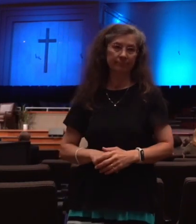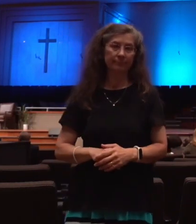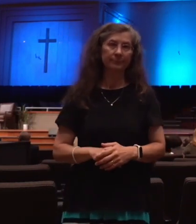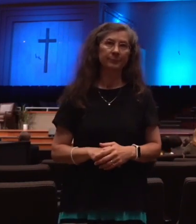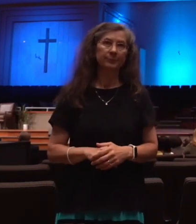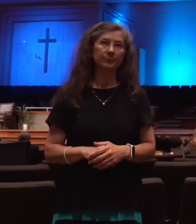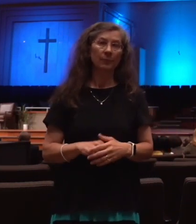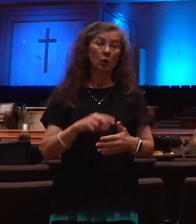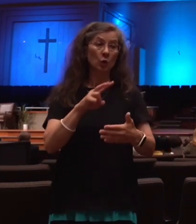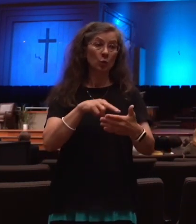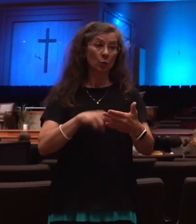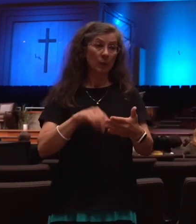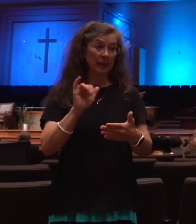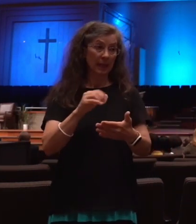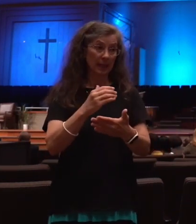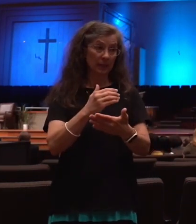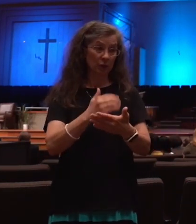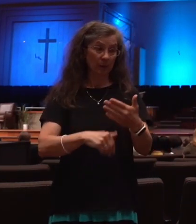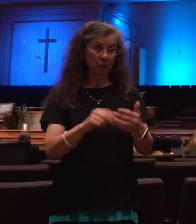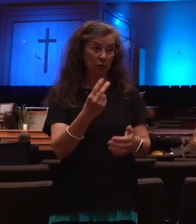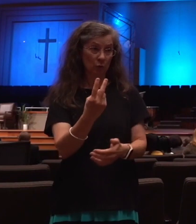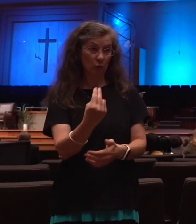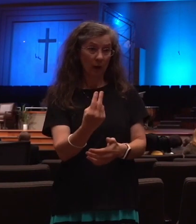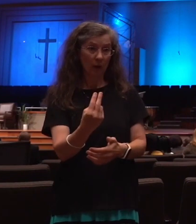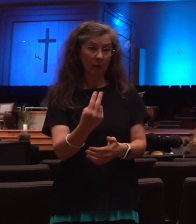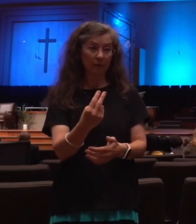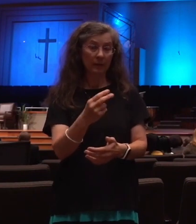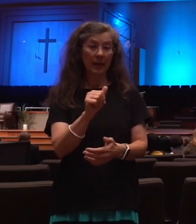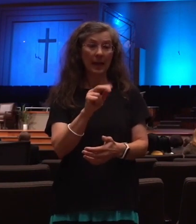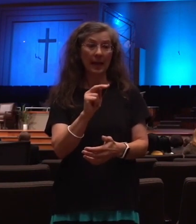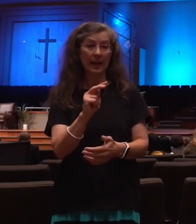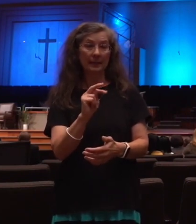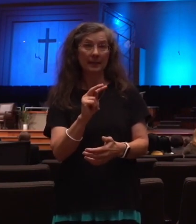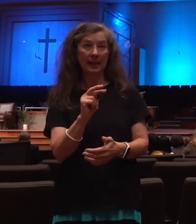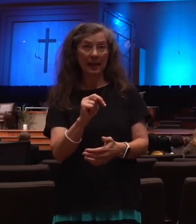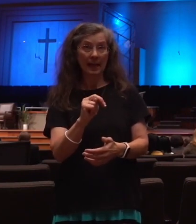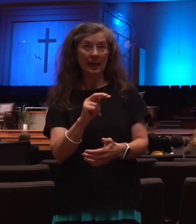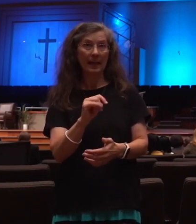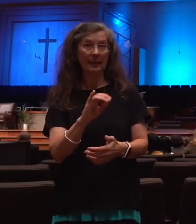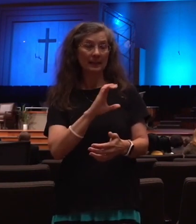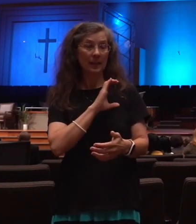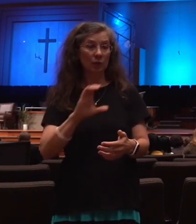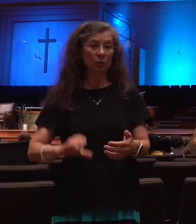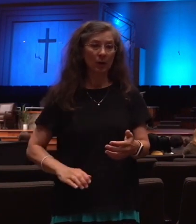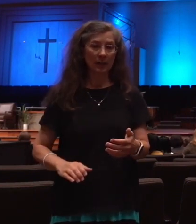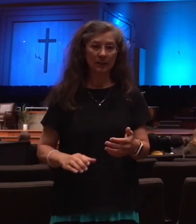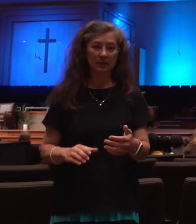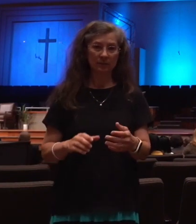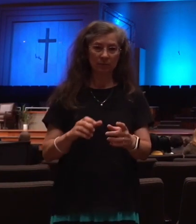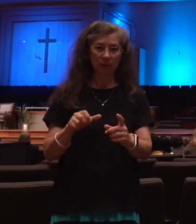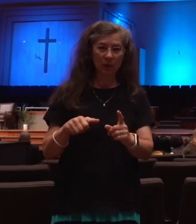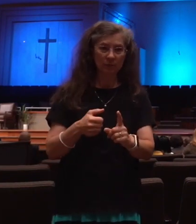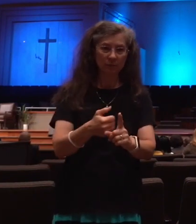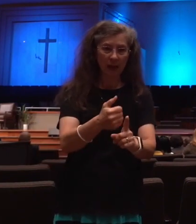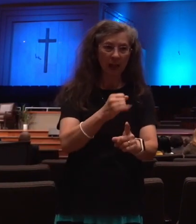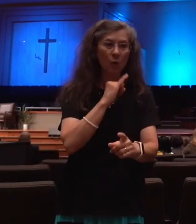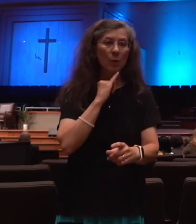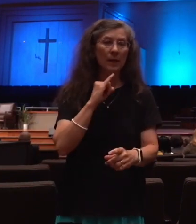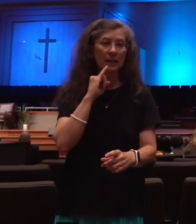12 of Revelation, he goes after Israel. That's what it says. God says, told them to flee. They flee into the